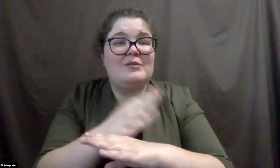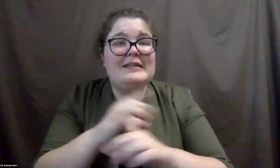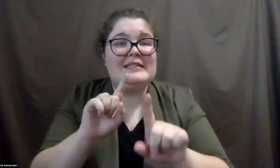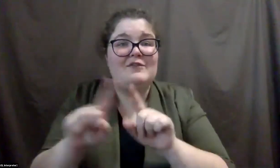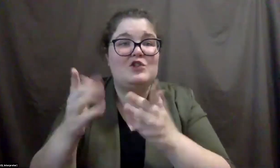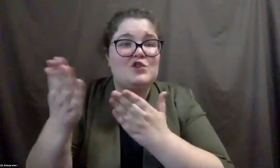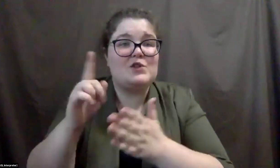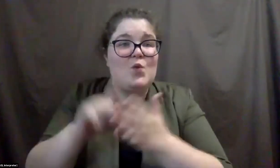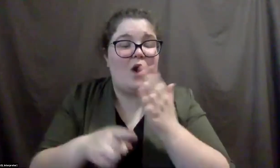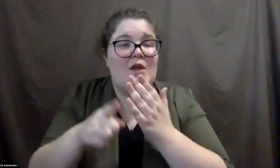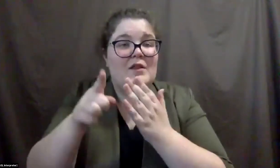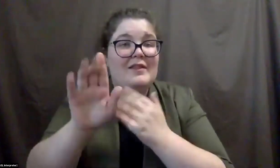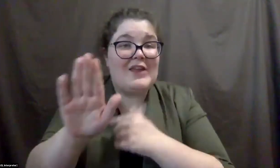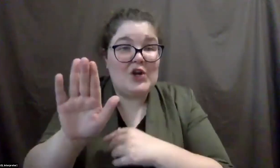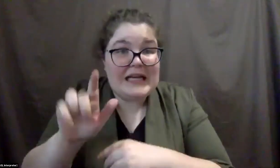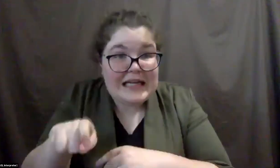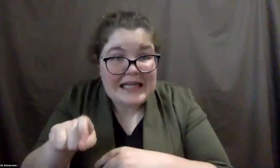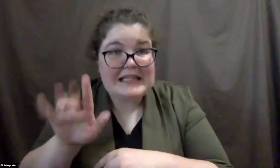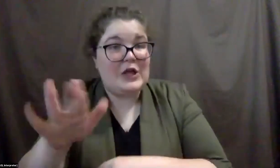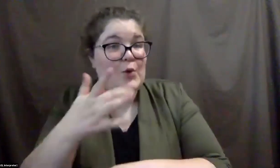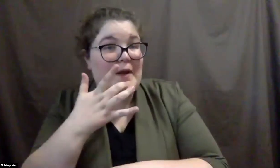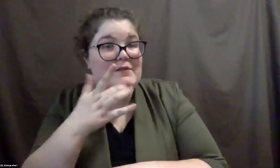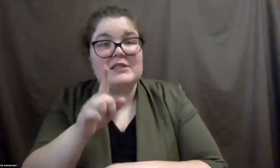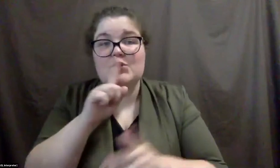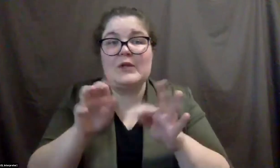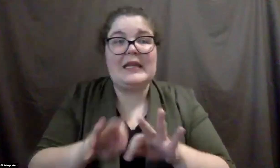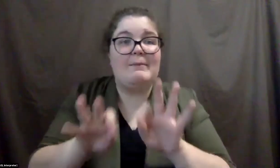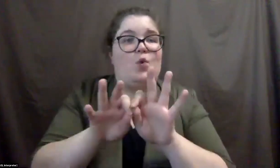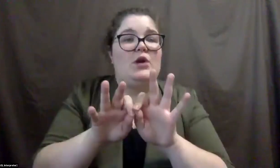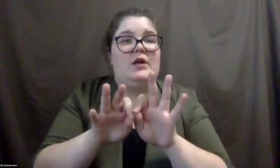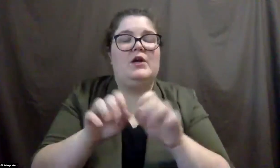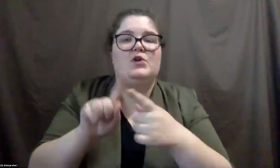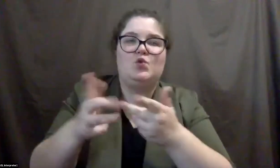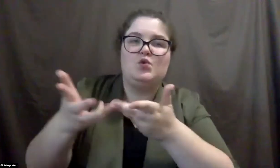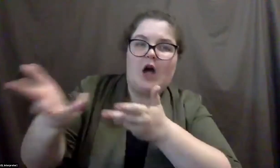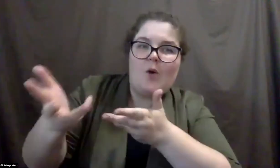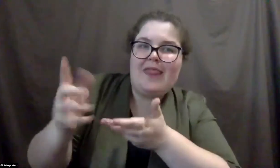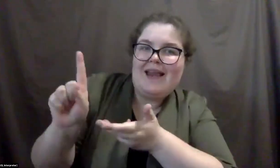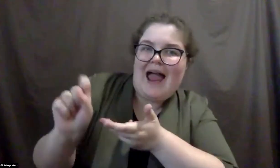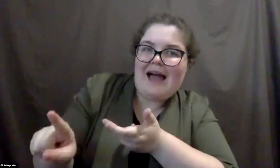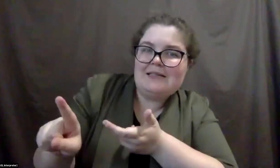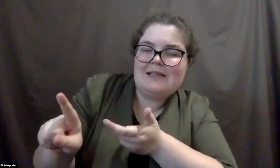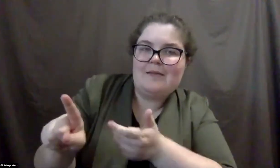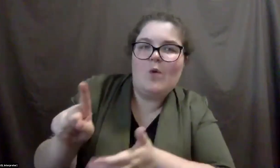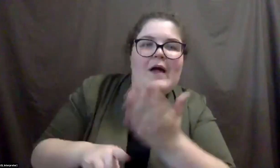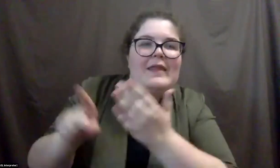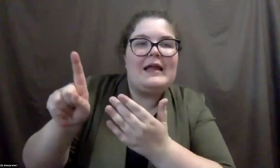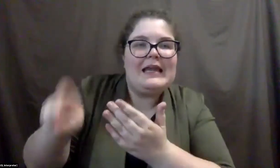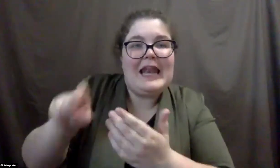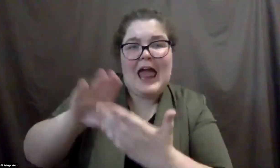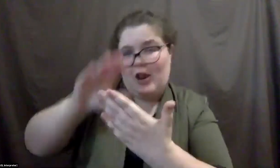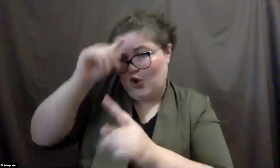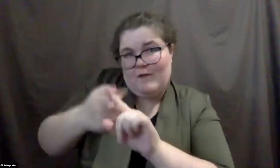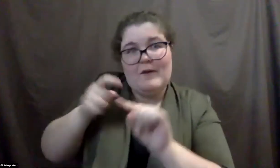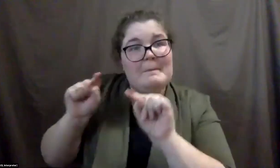people's needs and preferences are. And so it's, it's really important to, um, to talk to the individuals and learn, learn from them, um,